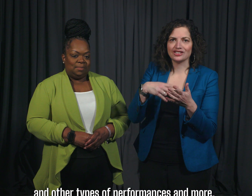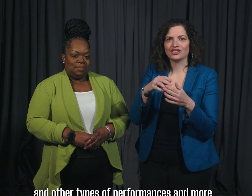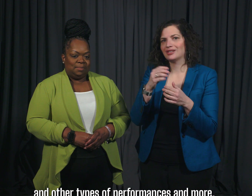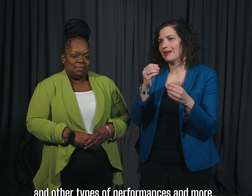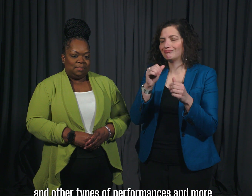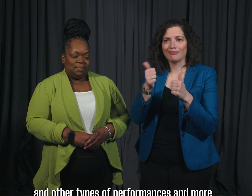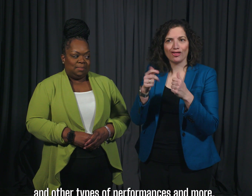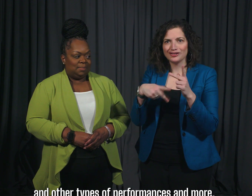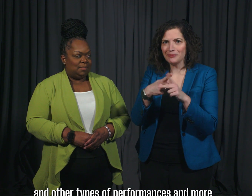of performances, and more.